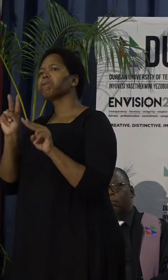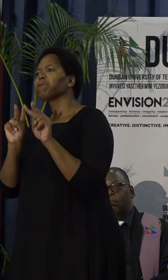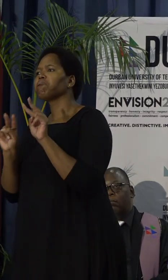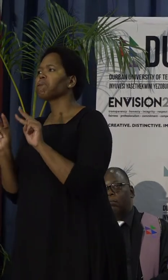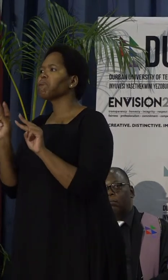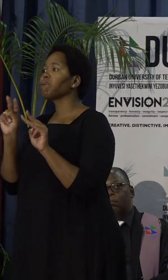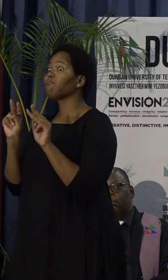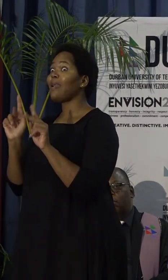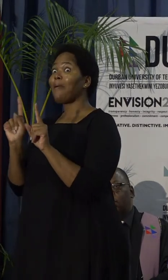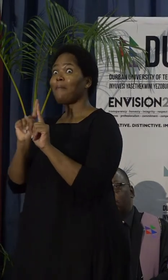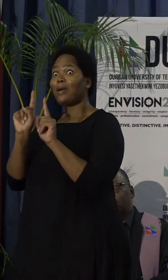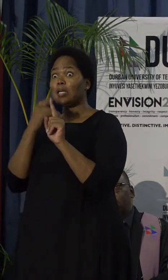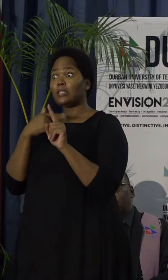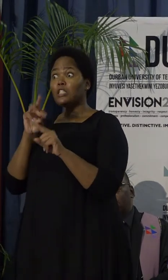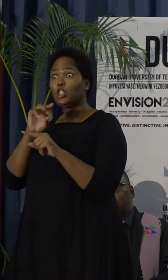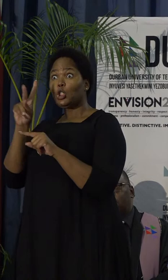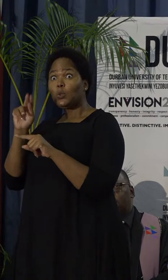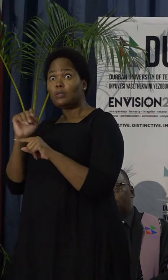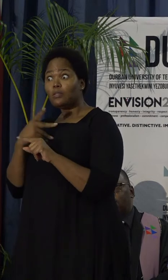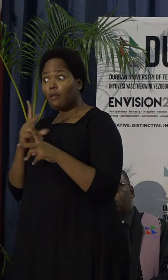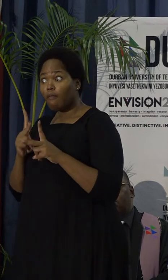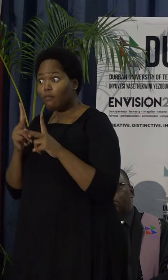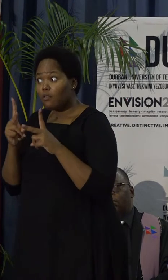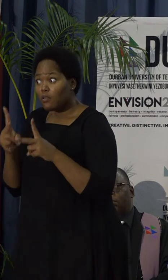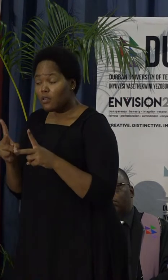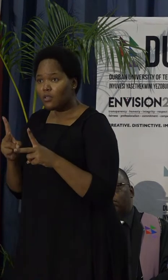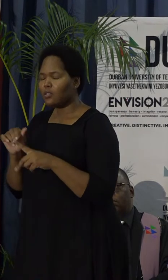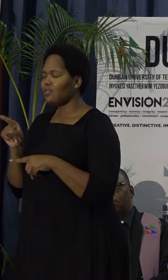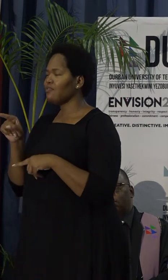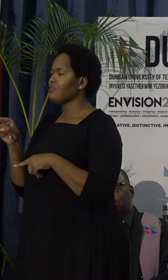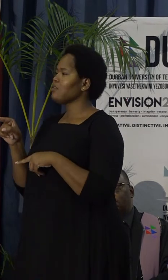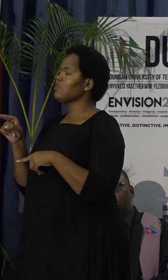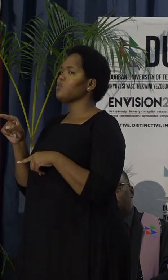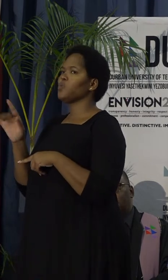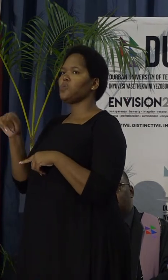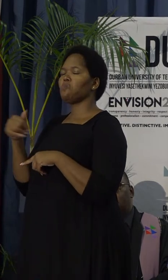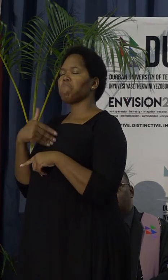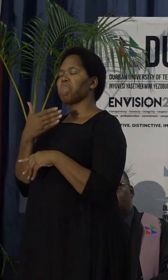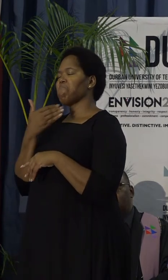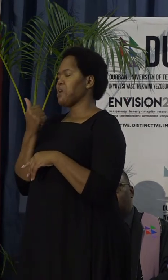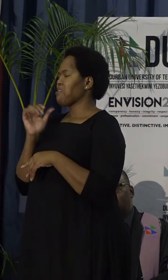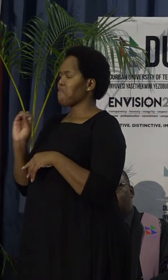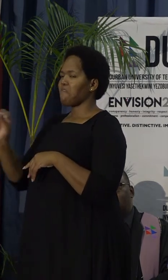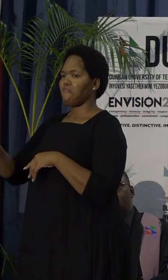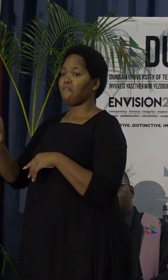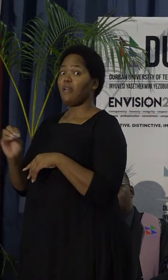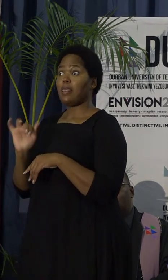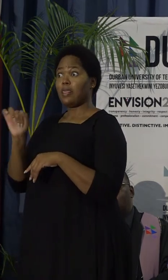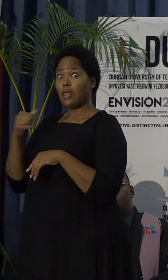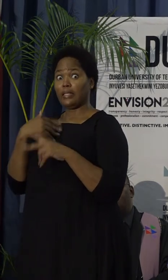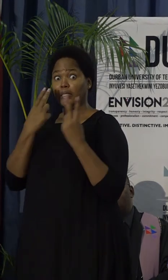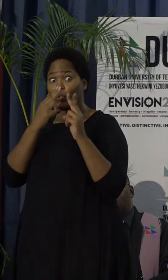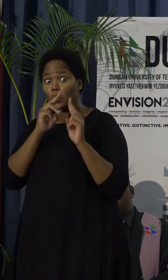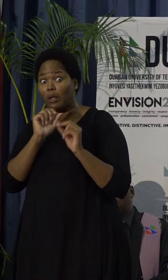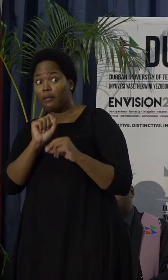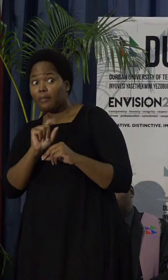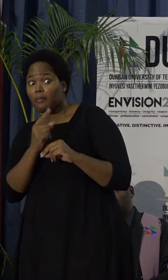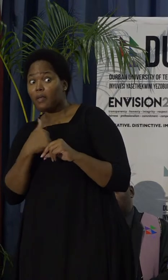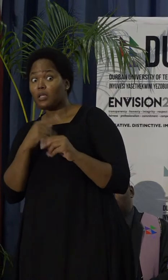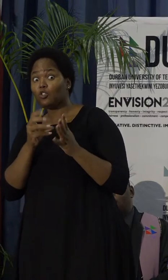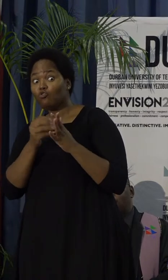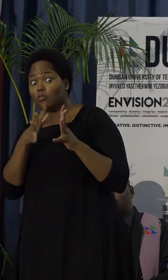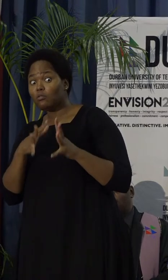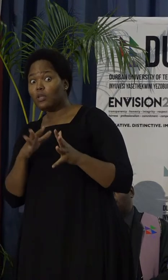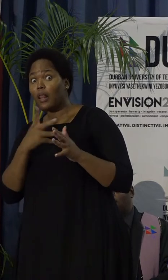our residences, they said, well, then your residences must be ten-star. If those residences we saw somewhere